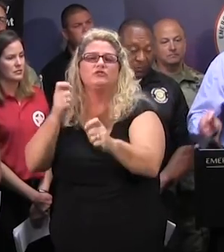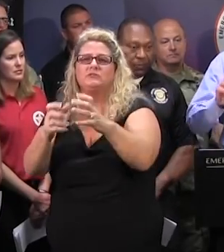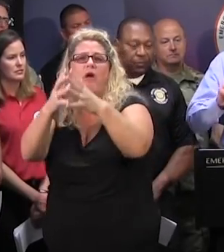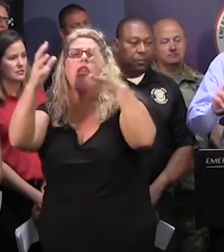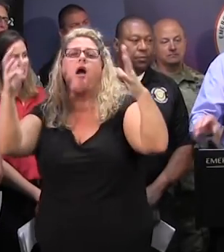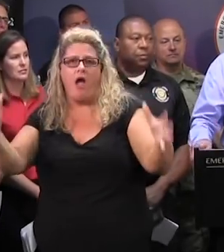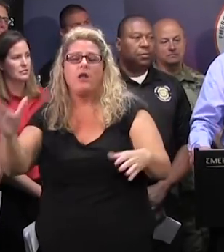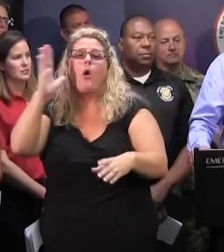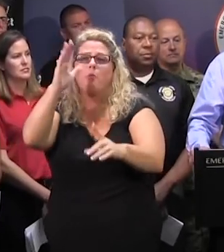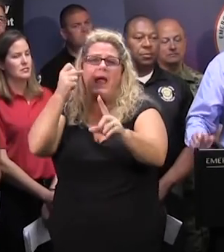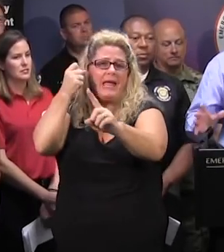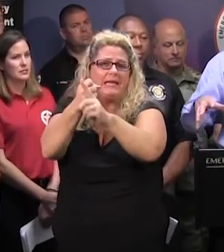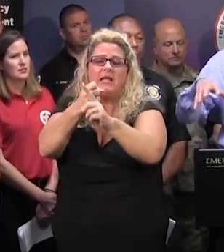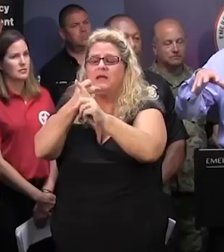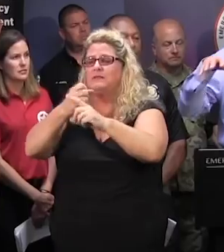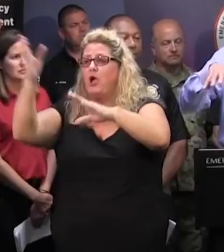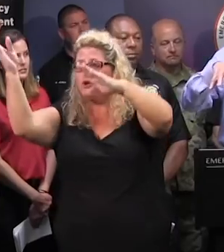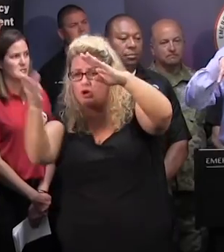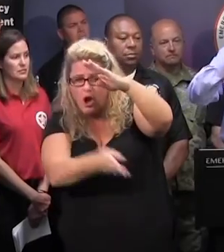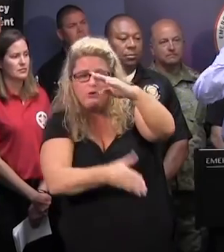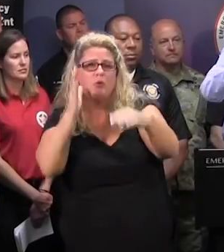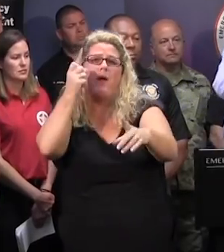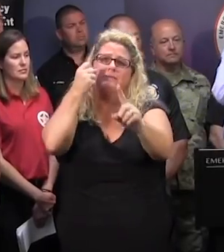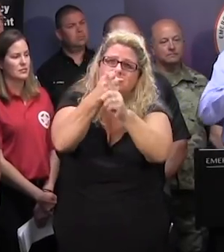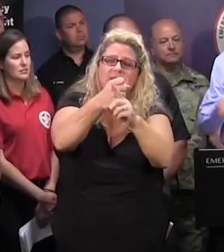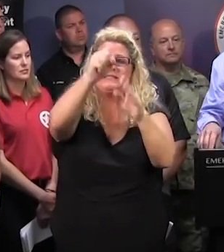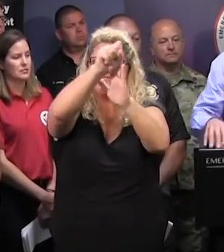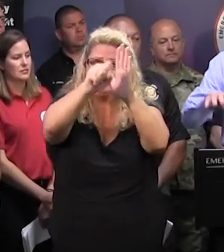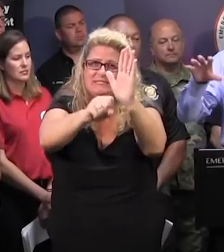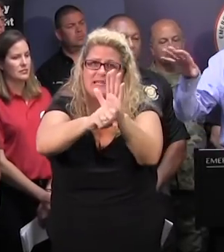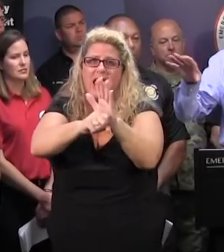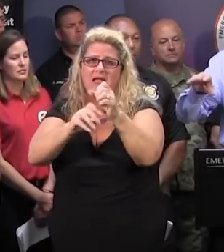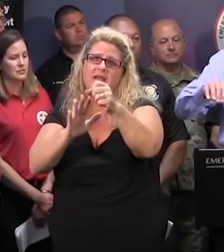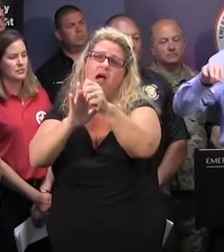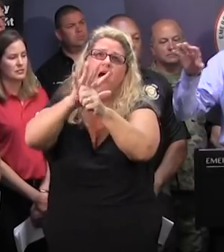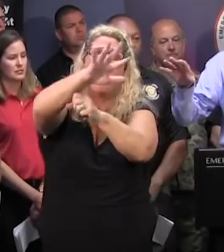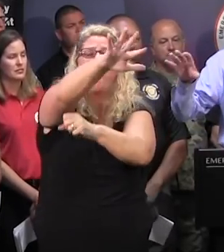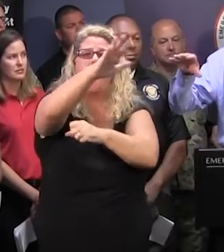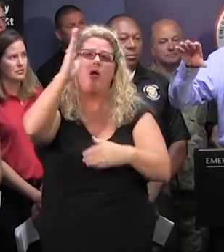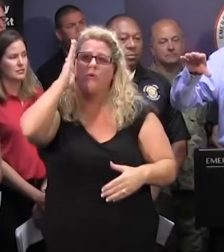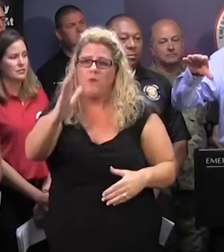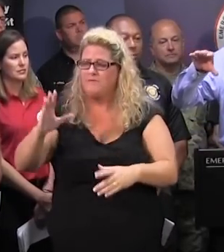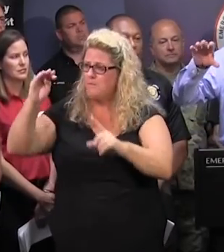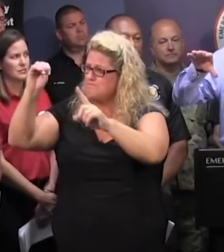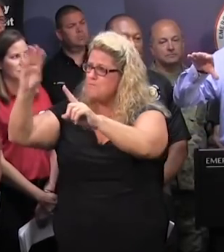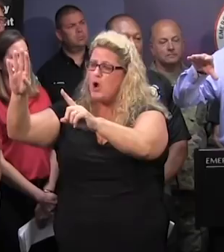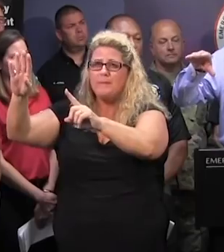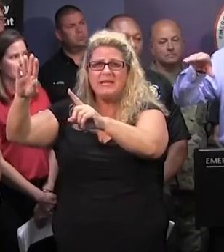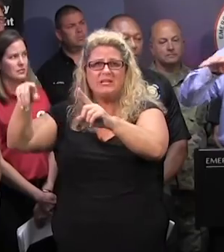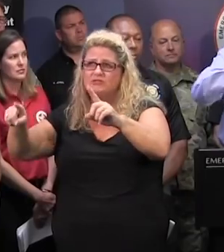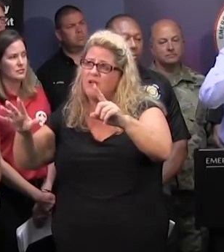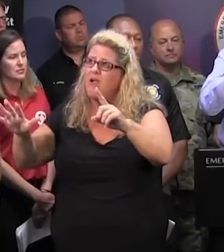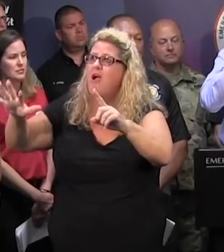maybe for two days, and it's going to be staying right over South Carolina, moving from Myrtle Beach and that